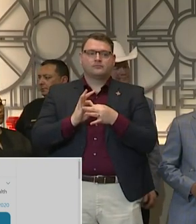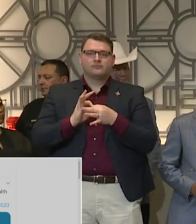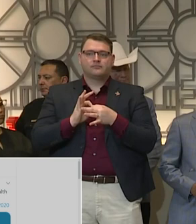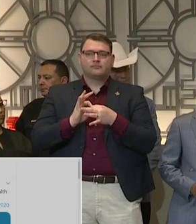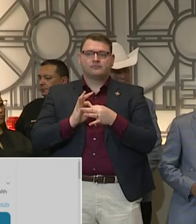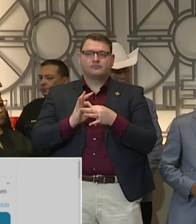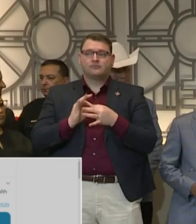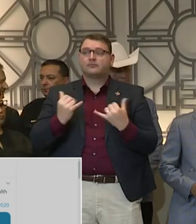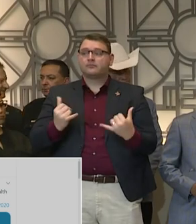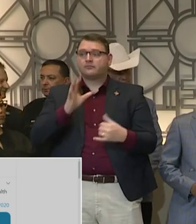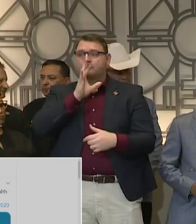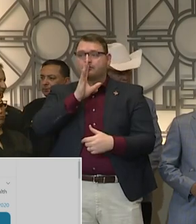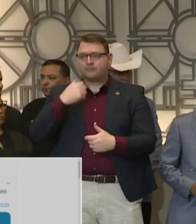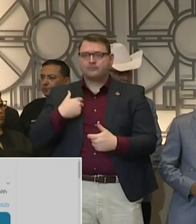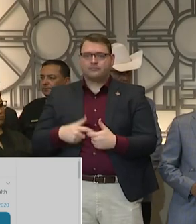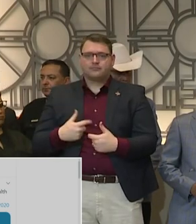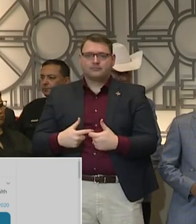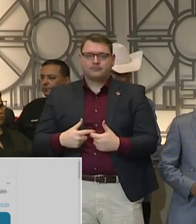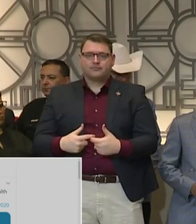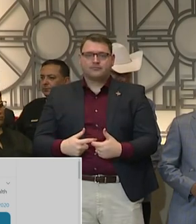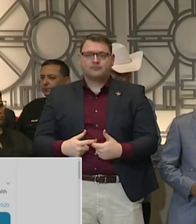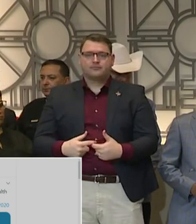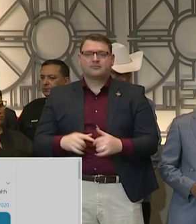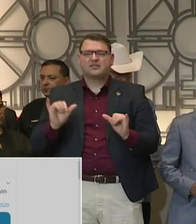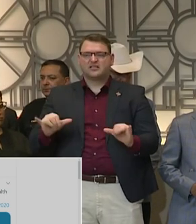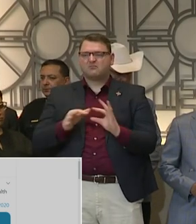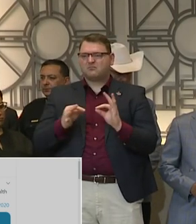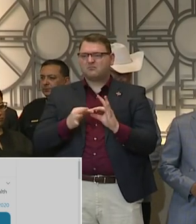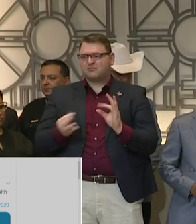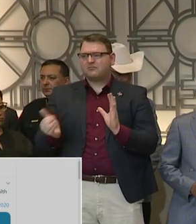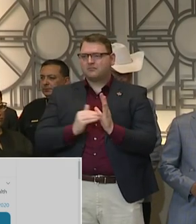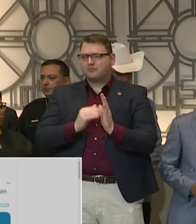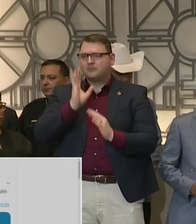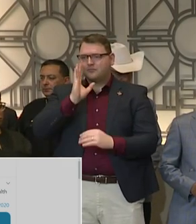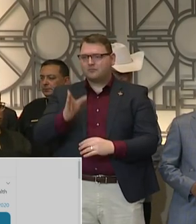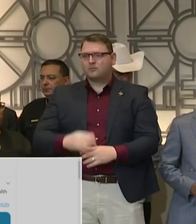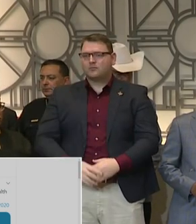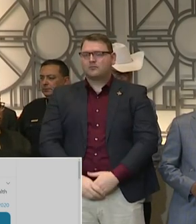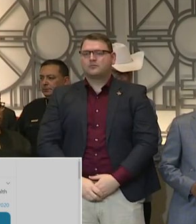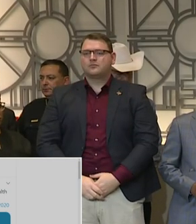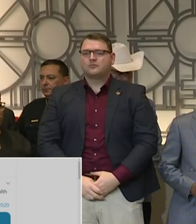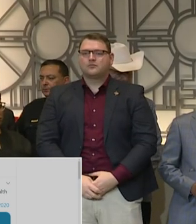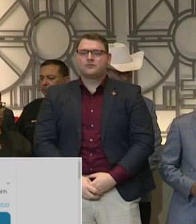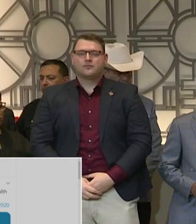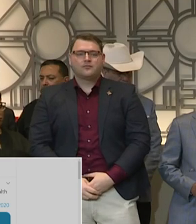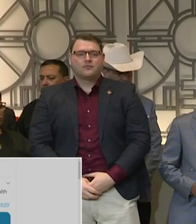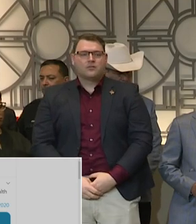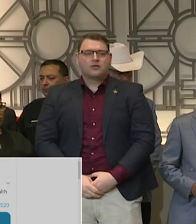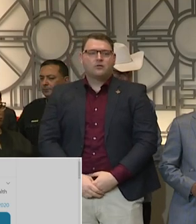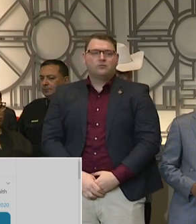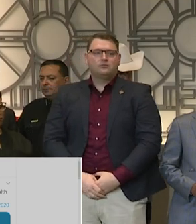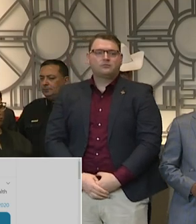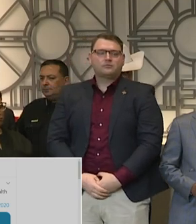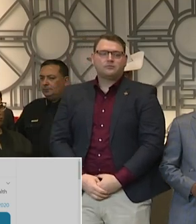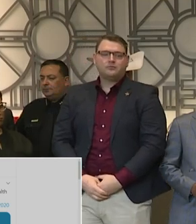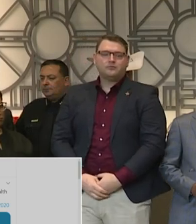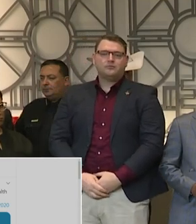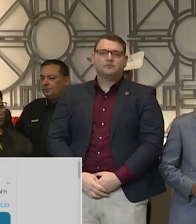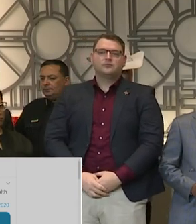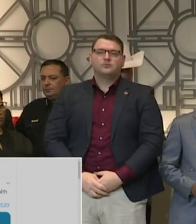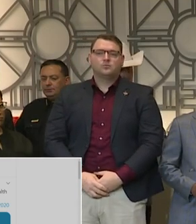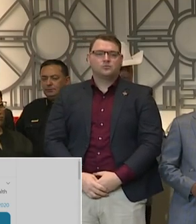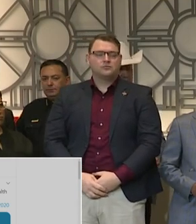Nos hemos reunido por el hecho del coronavirus. Sé que hemos todos